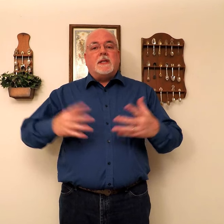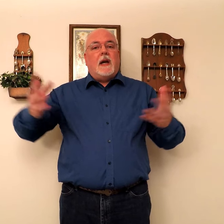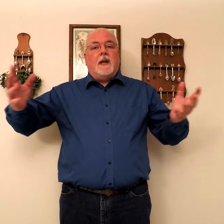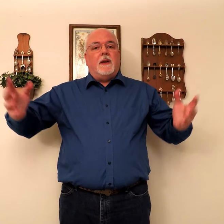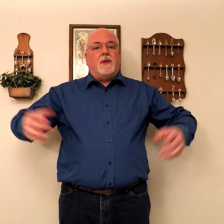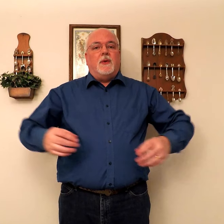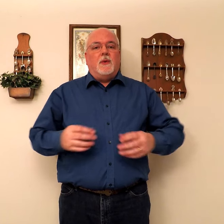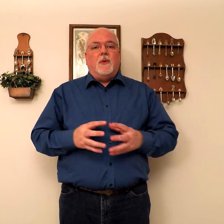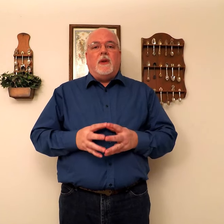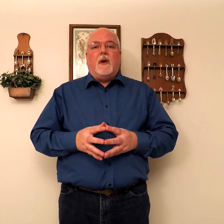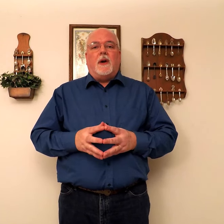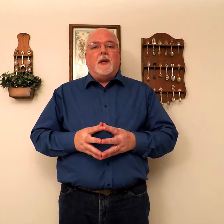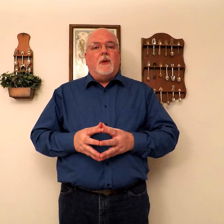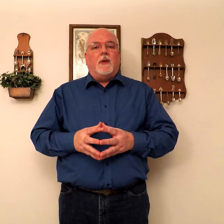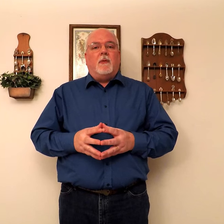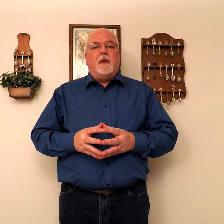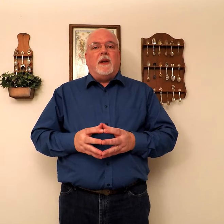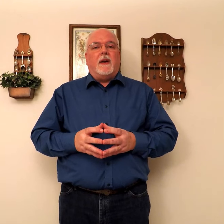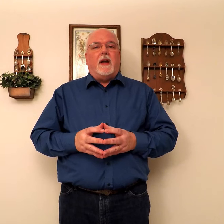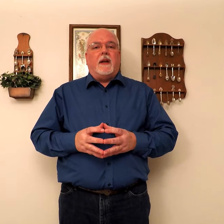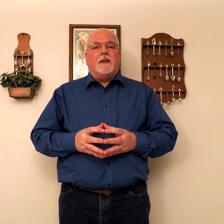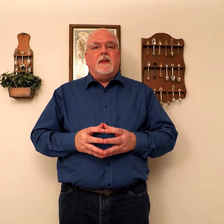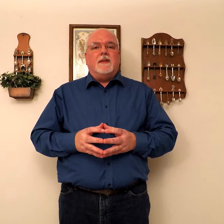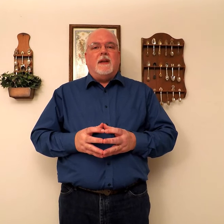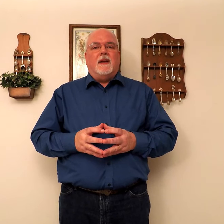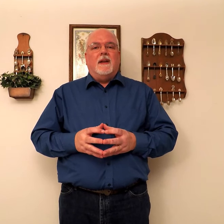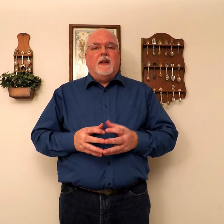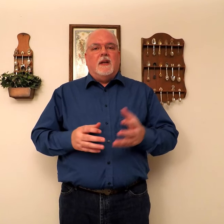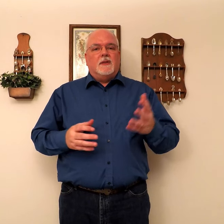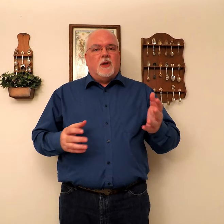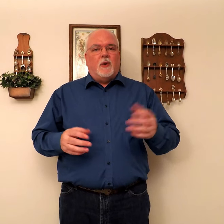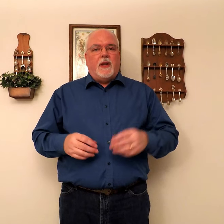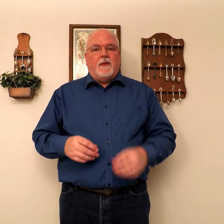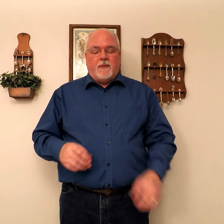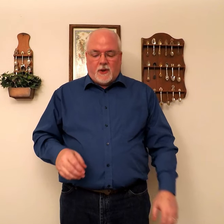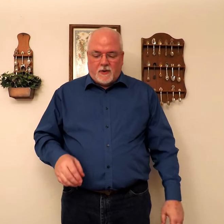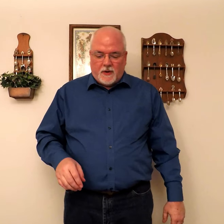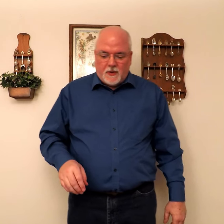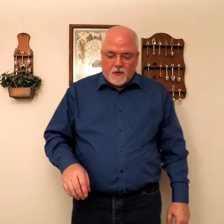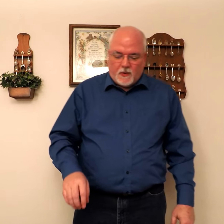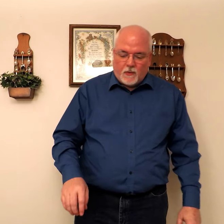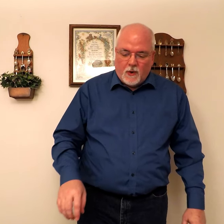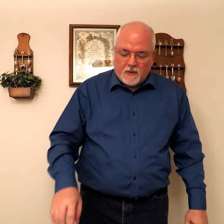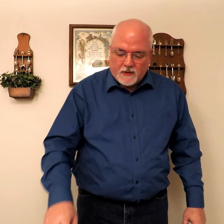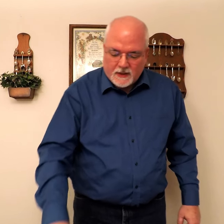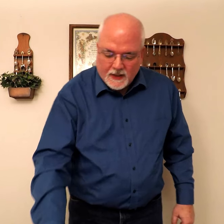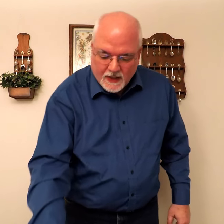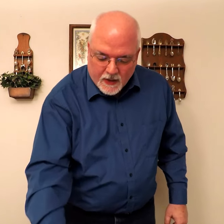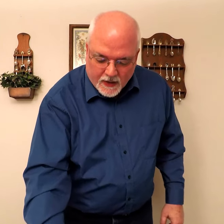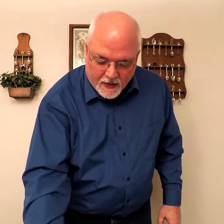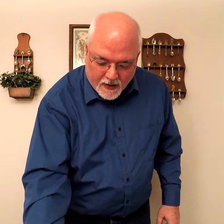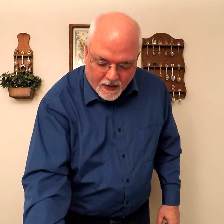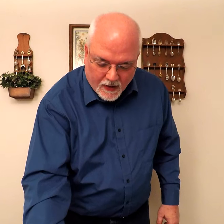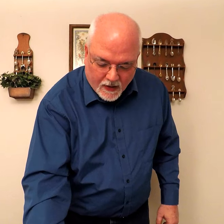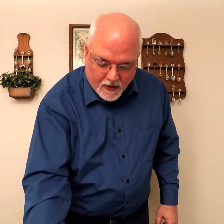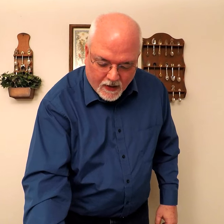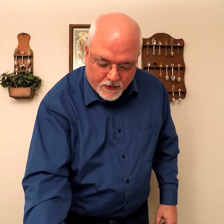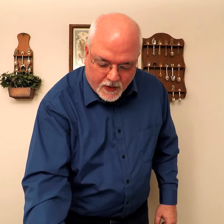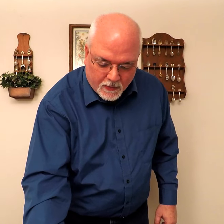going to sign it to the audio that will be there at LTC. So without further ado, Romans chapter